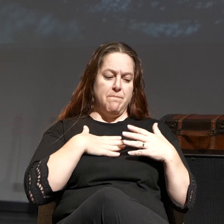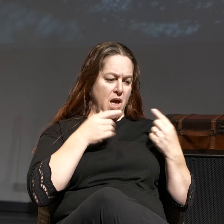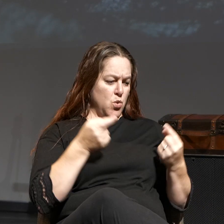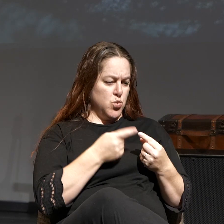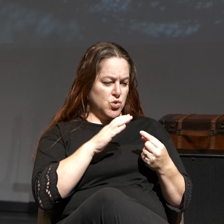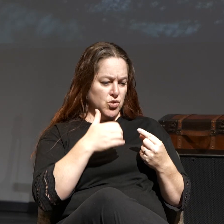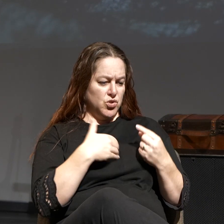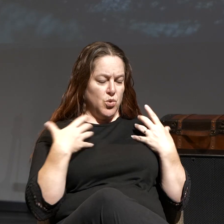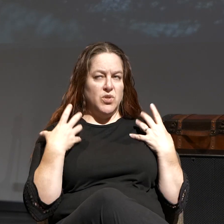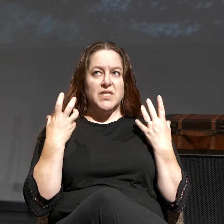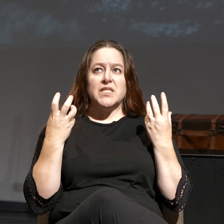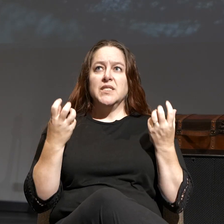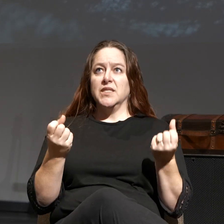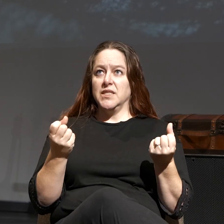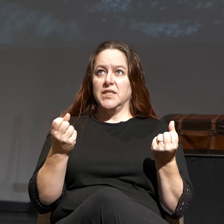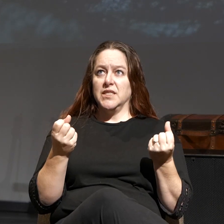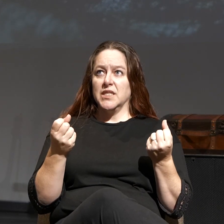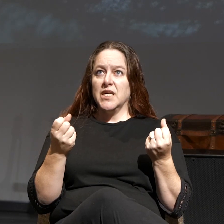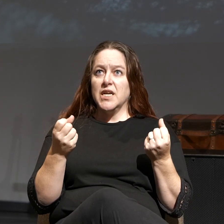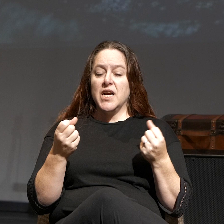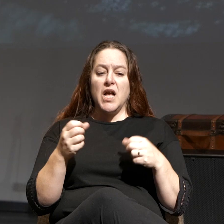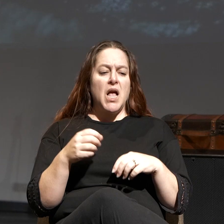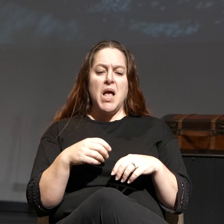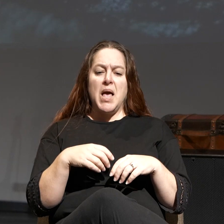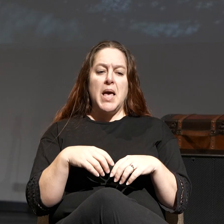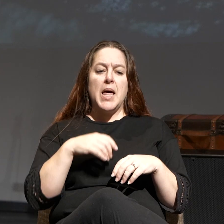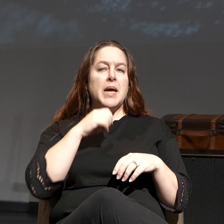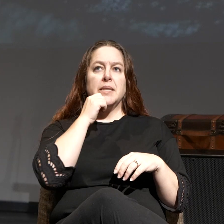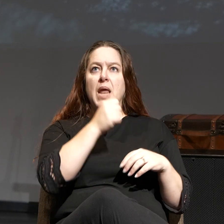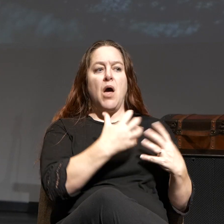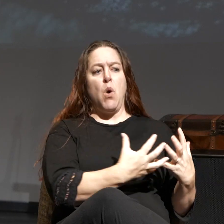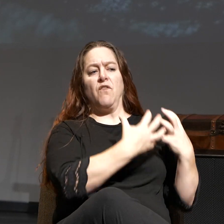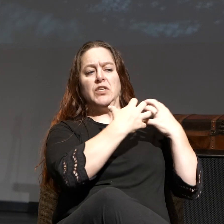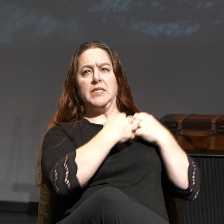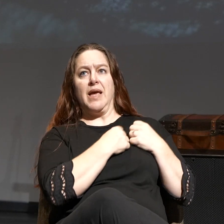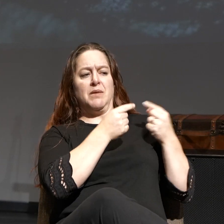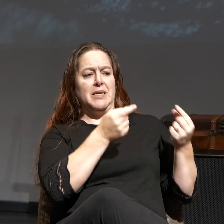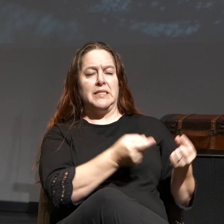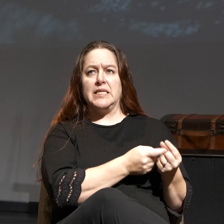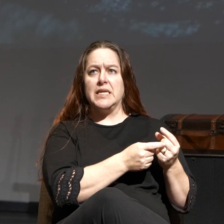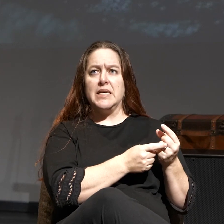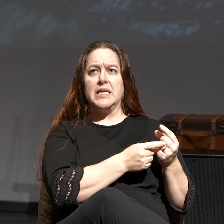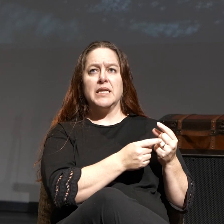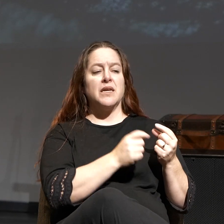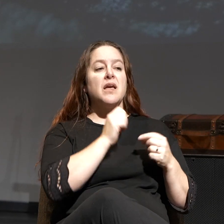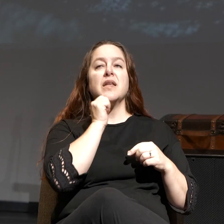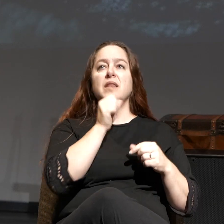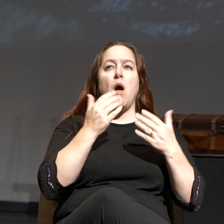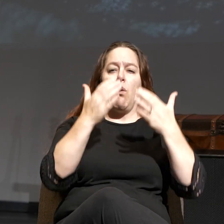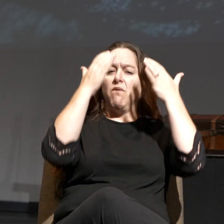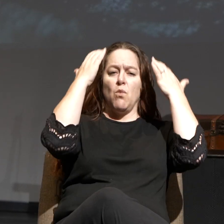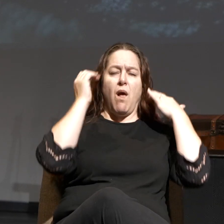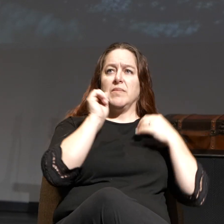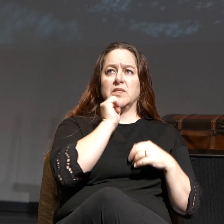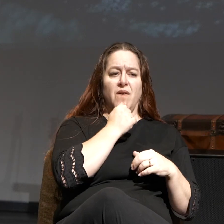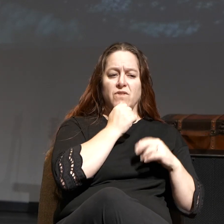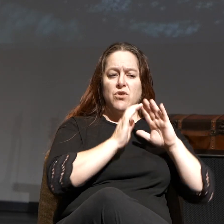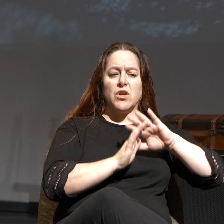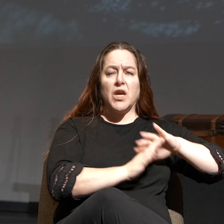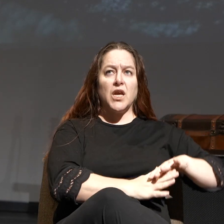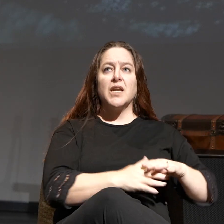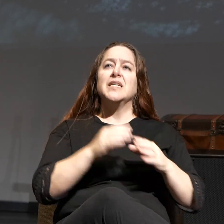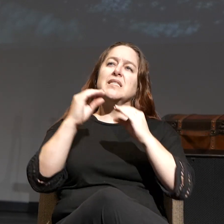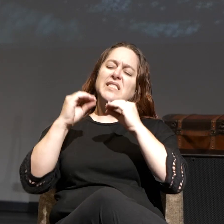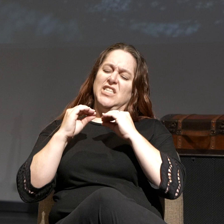wounded souls, keeps us from being overtaken by sin and overwhelmed by suffering. Teach us how